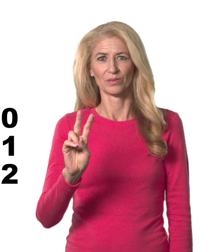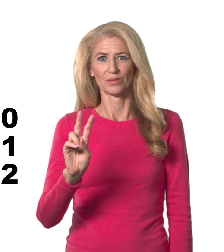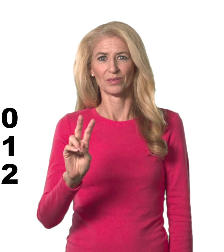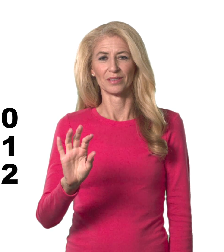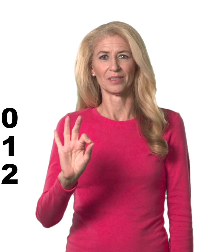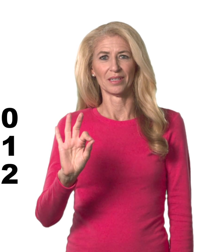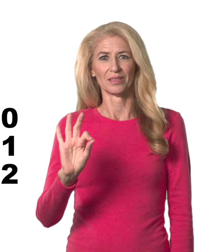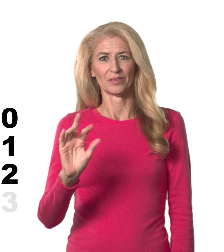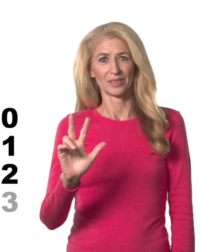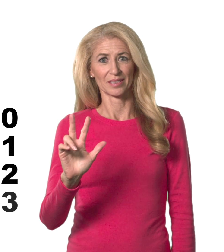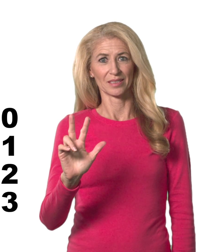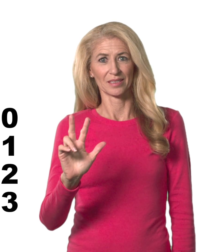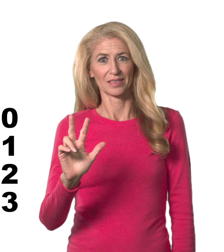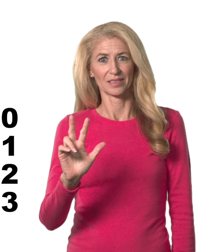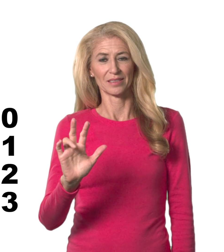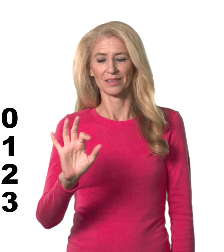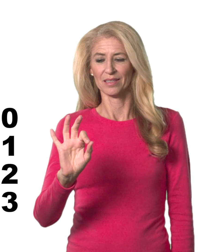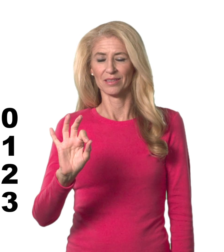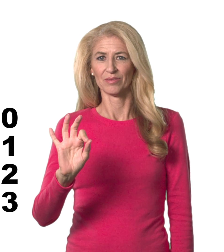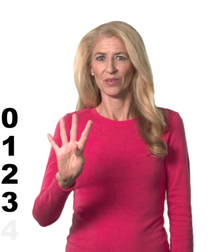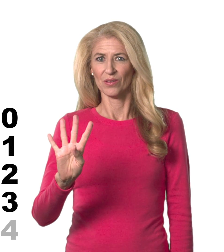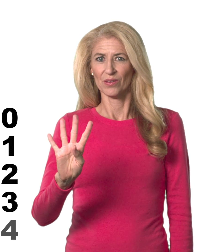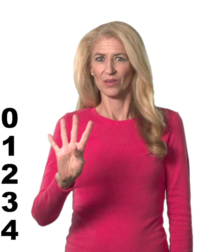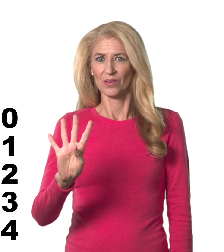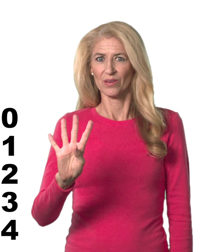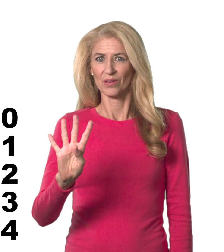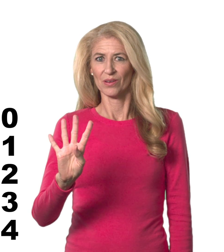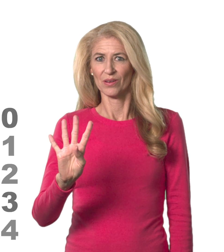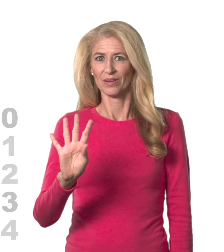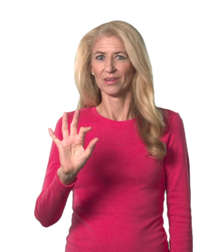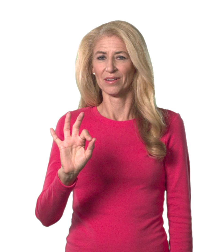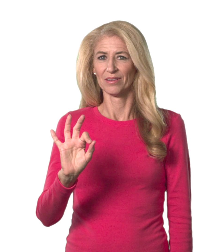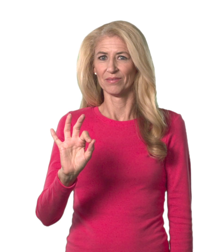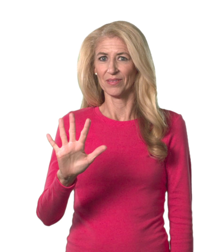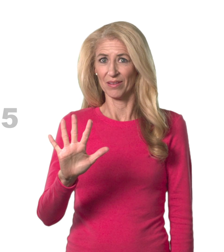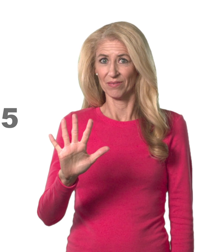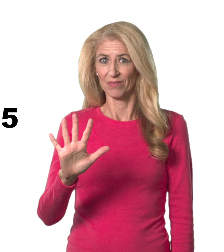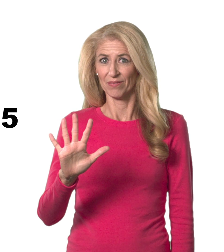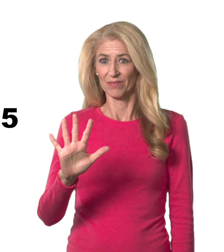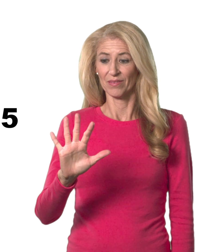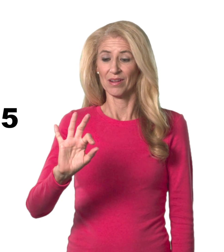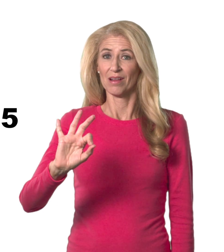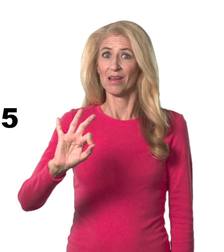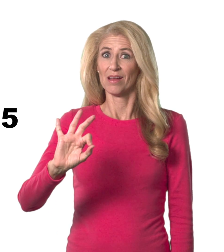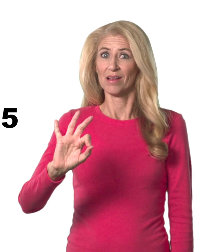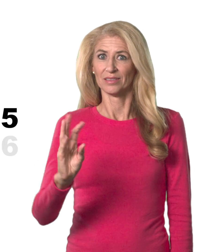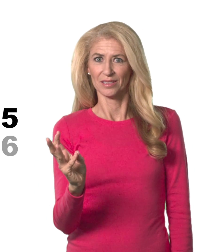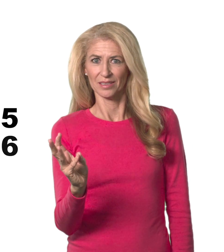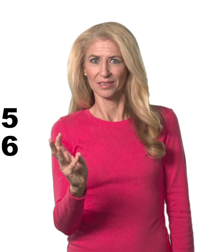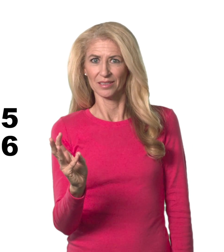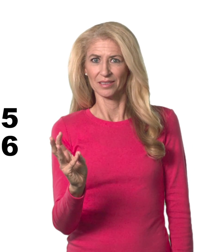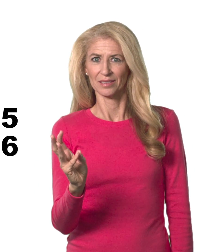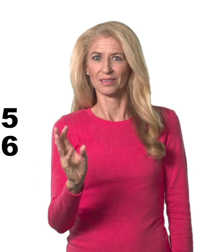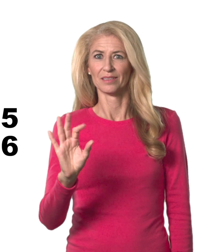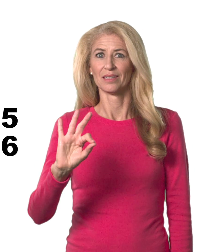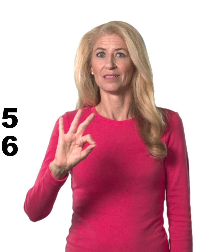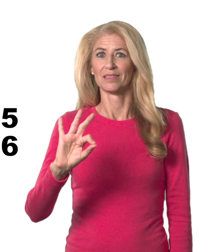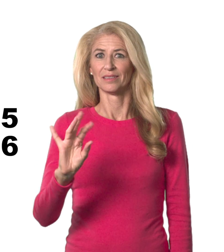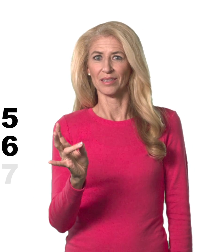93, 94, 95, 96, 97,